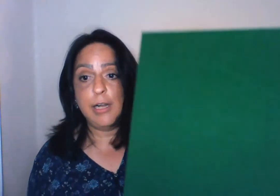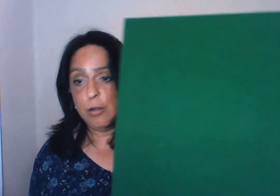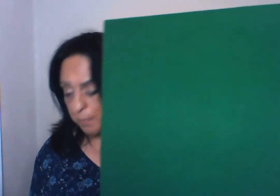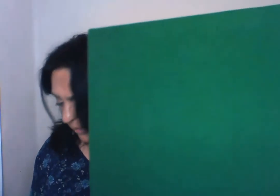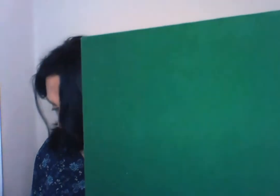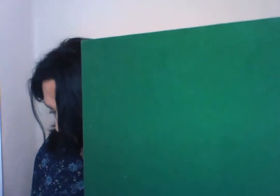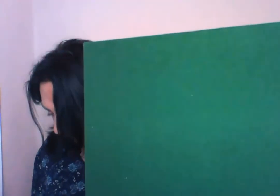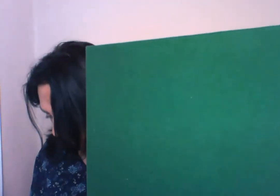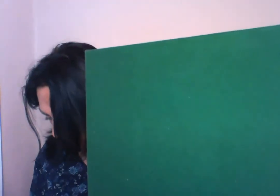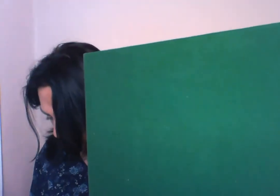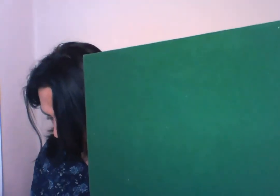little piggy's house.